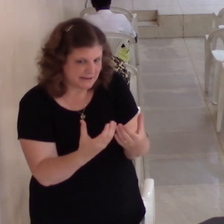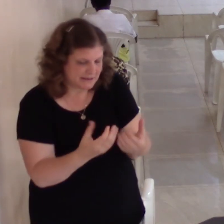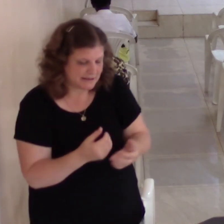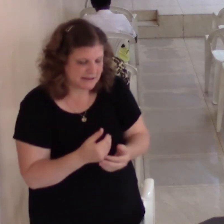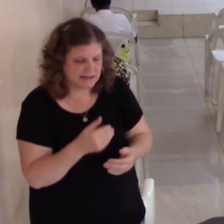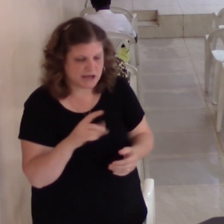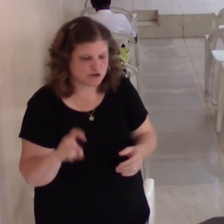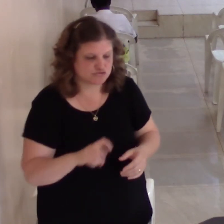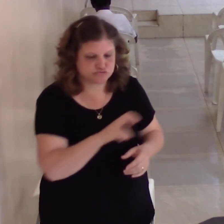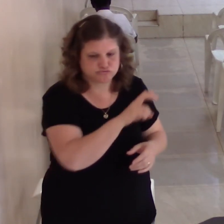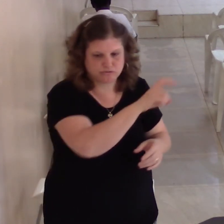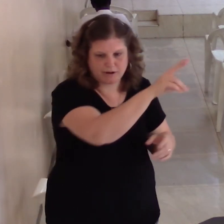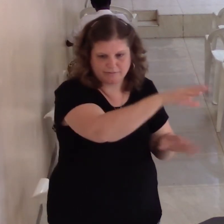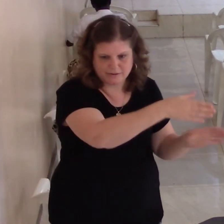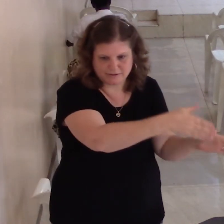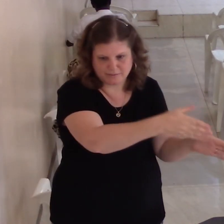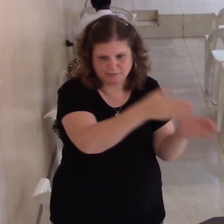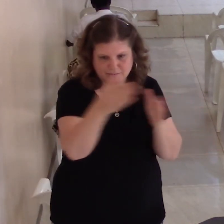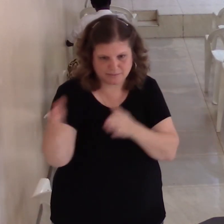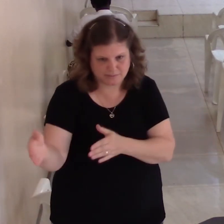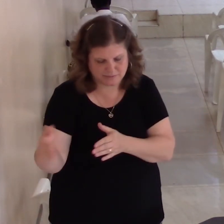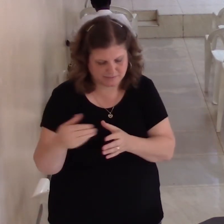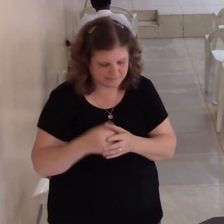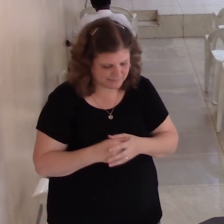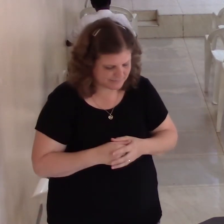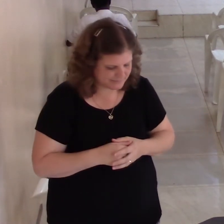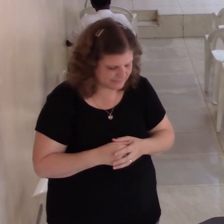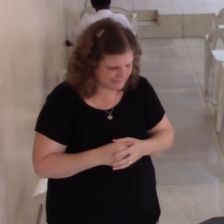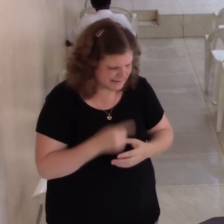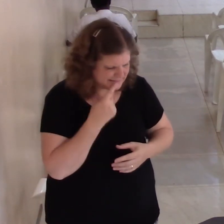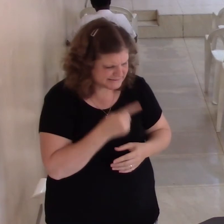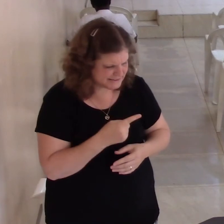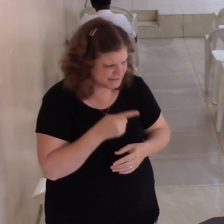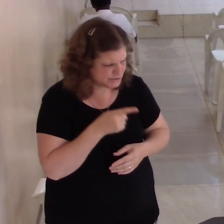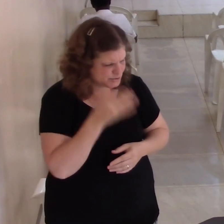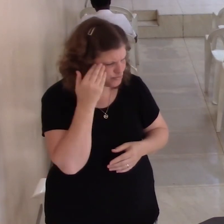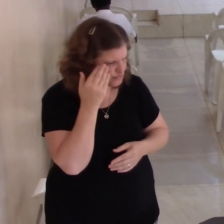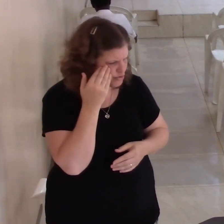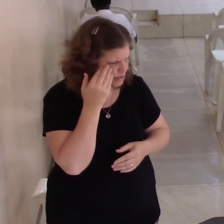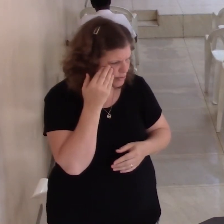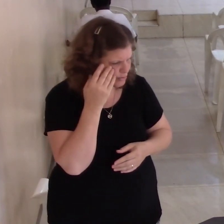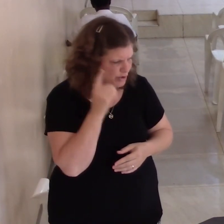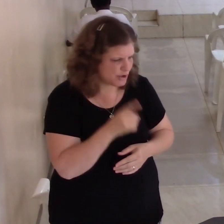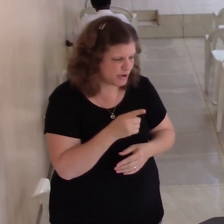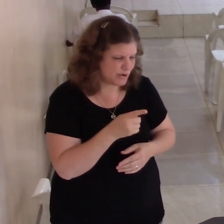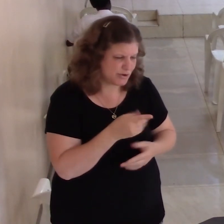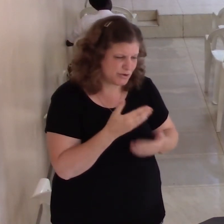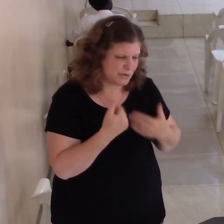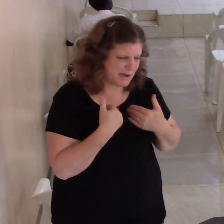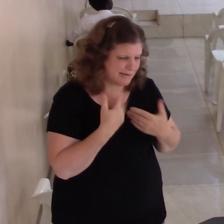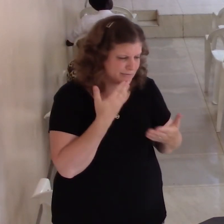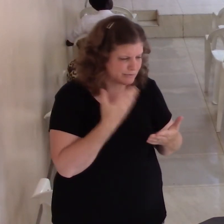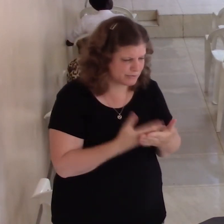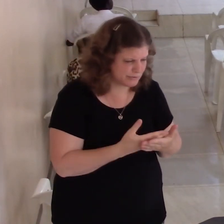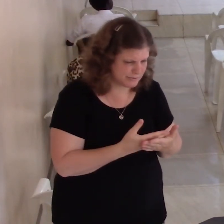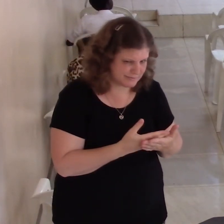And I said, remember he said, you know what? He said, you're so like it. I said, what?